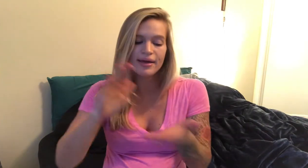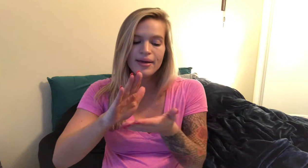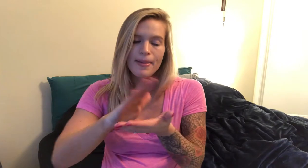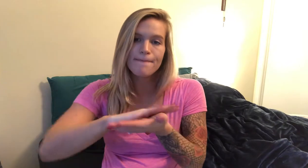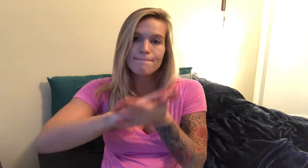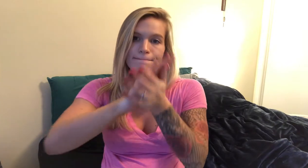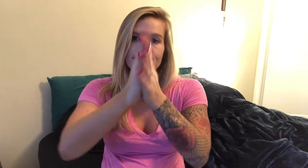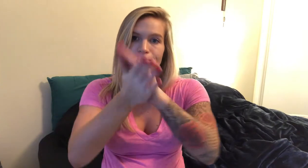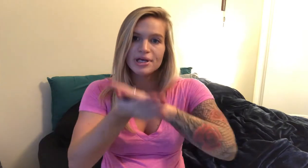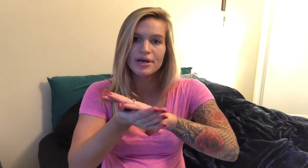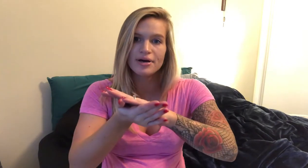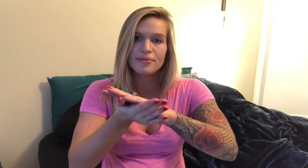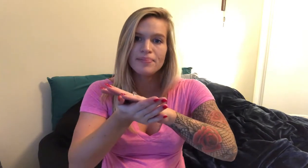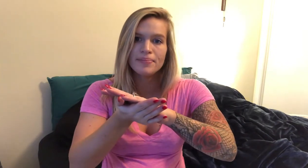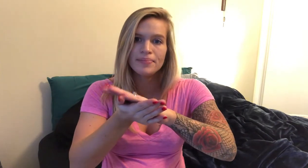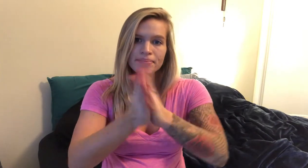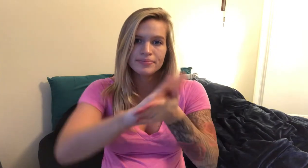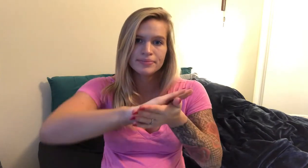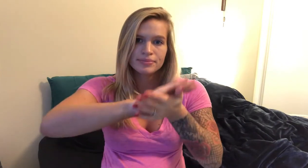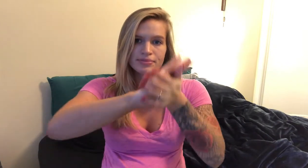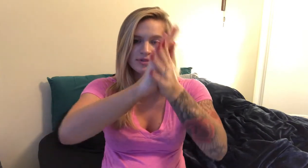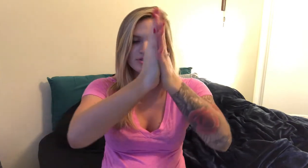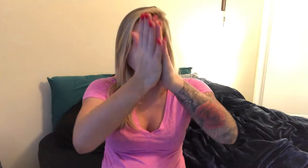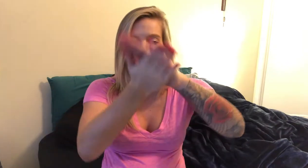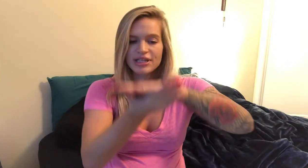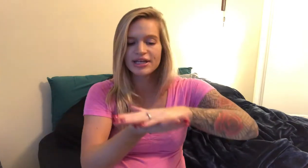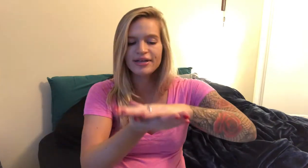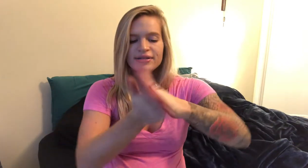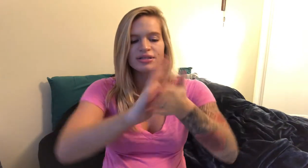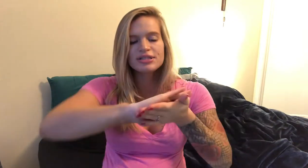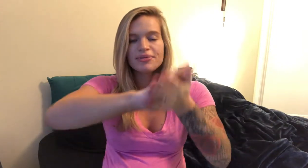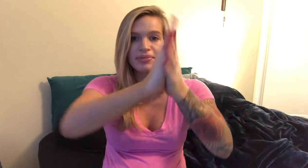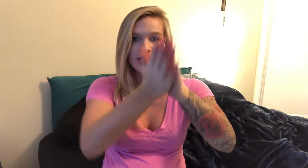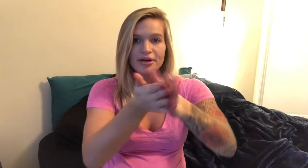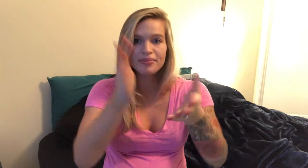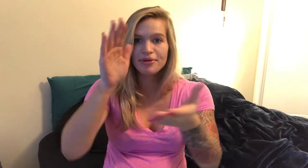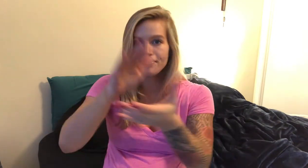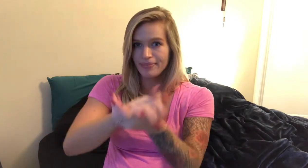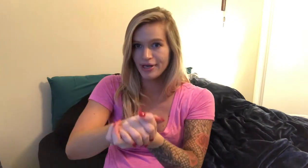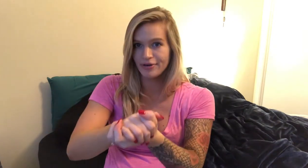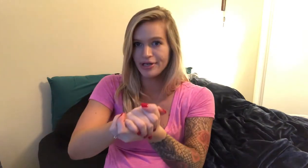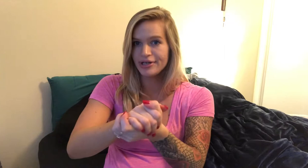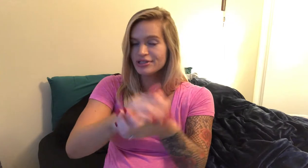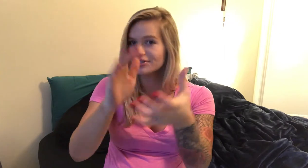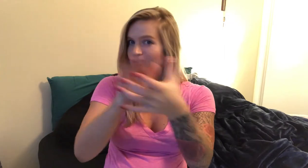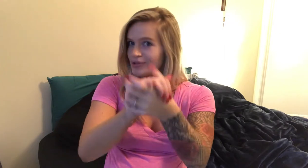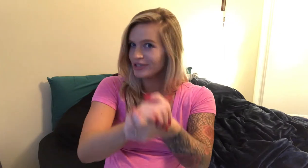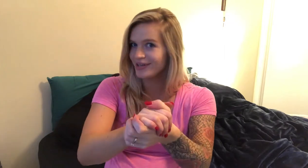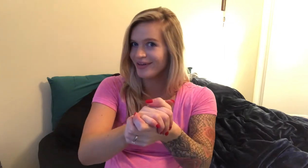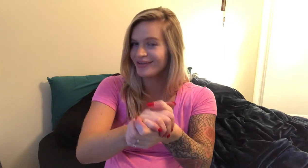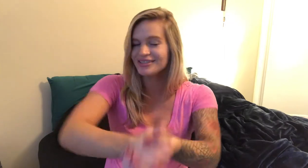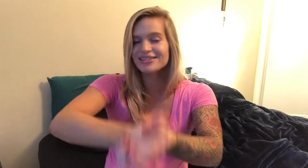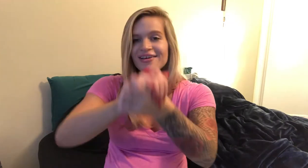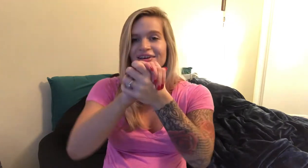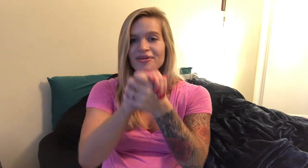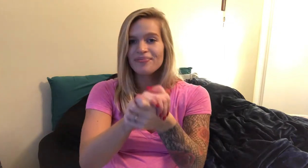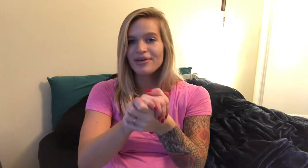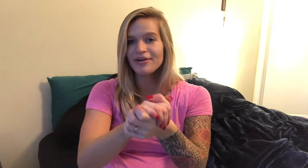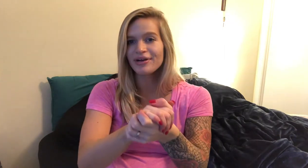become switching the hands become married just holding the hands married